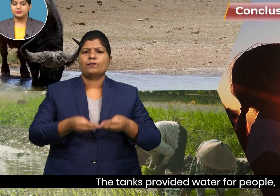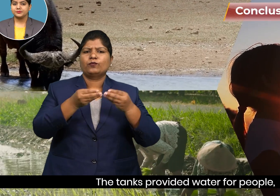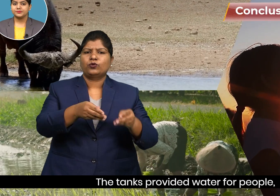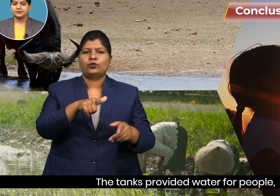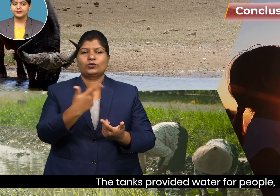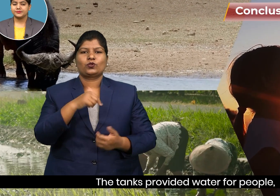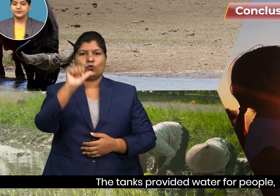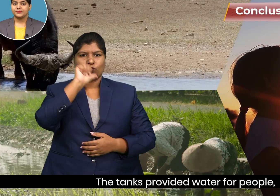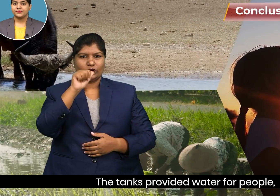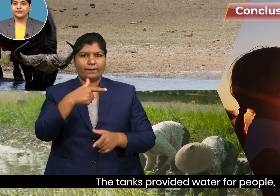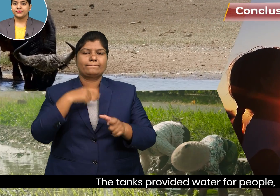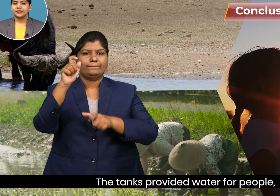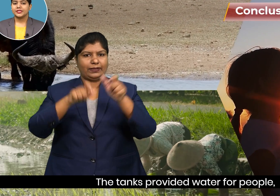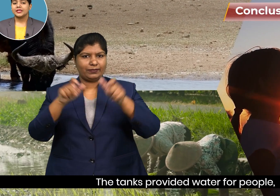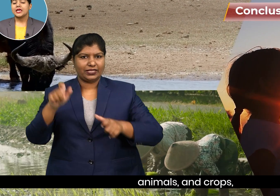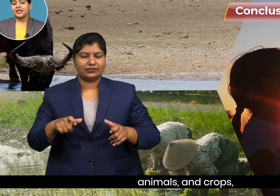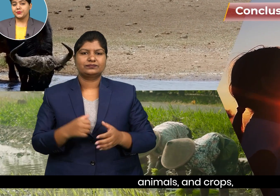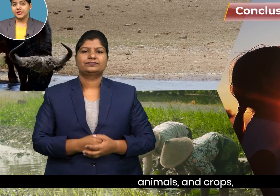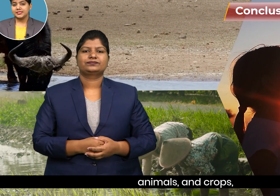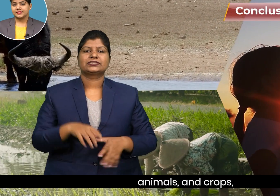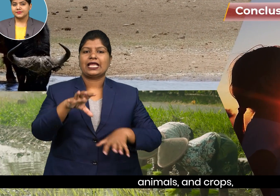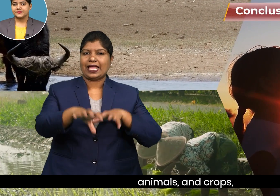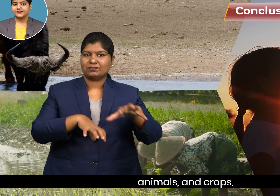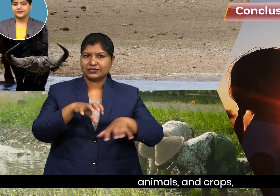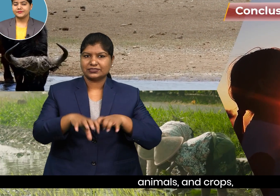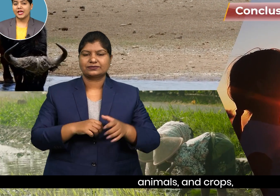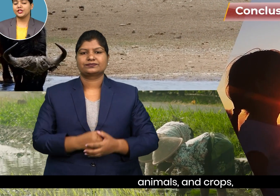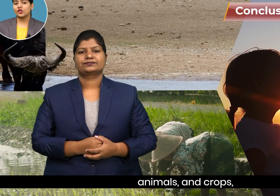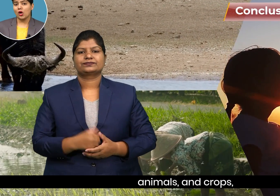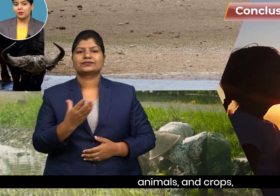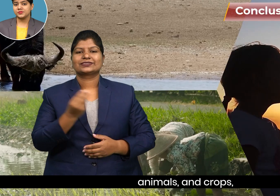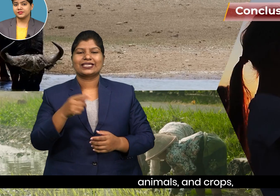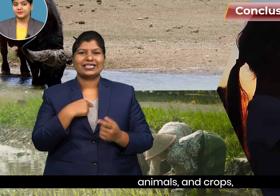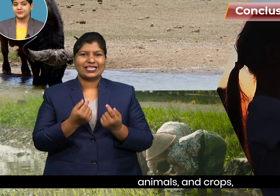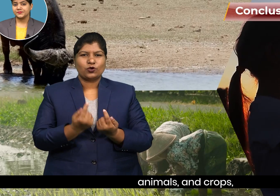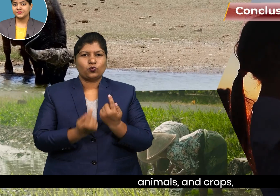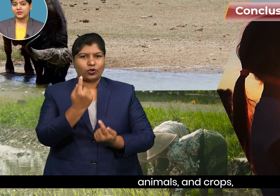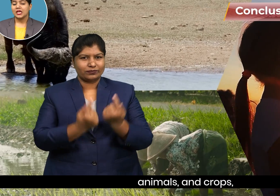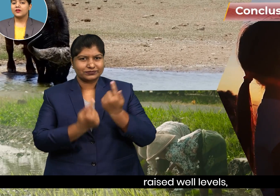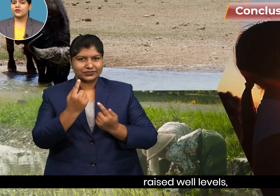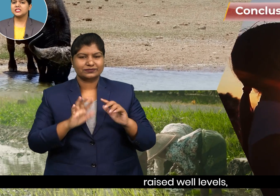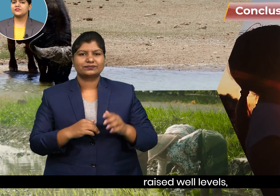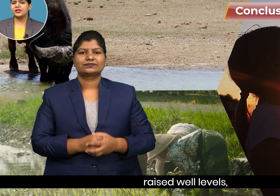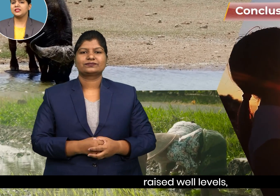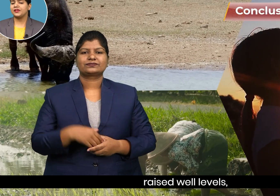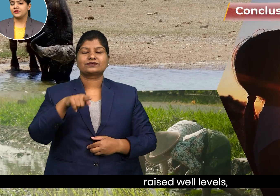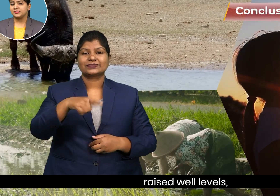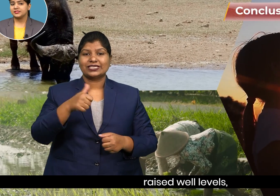animals and crops, raised well levels